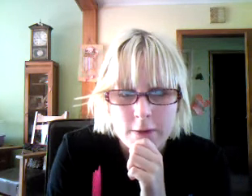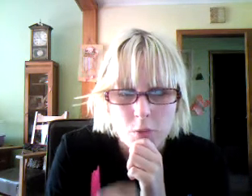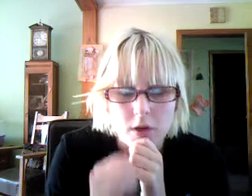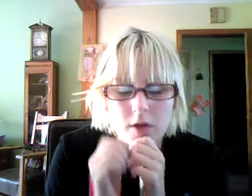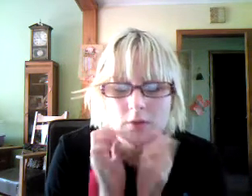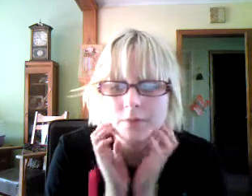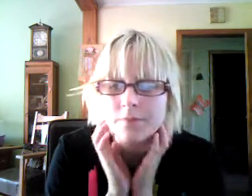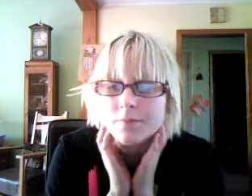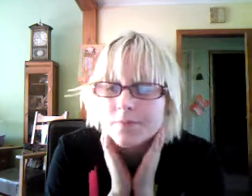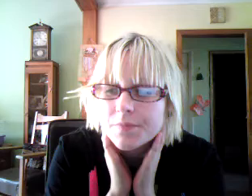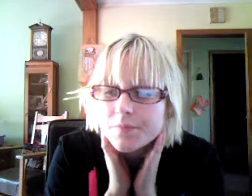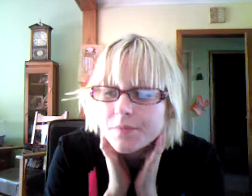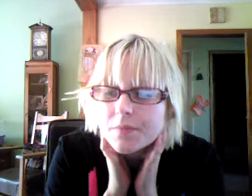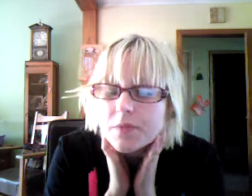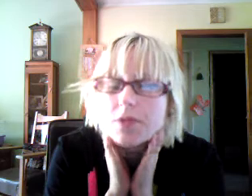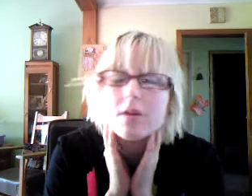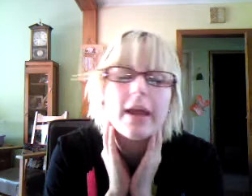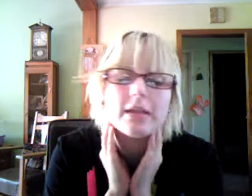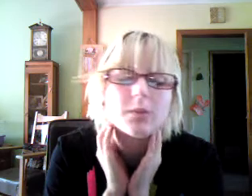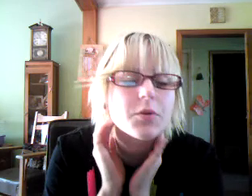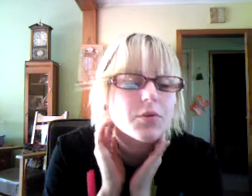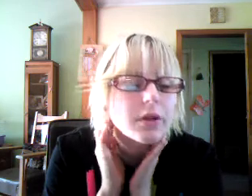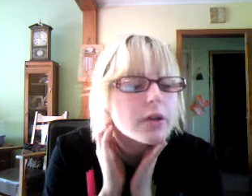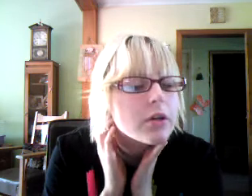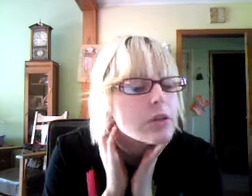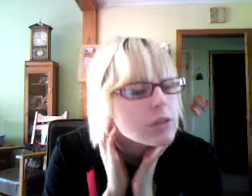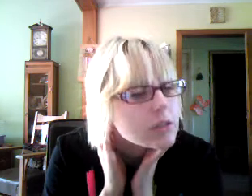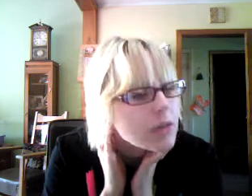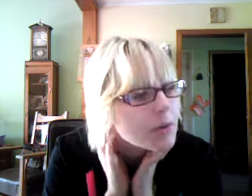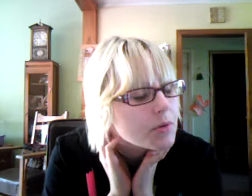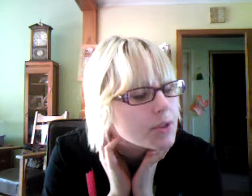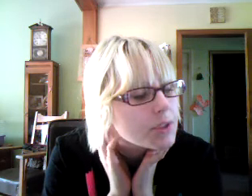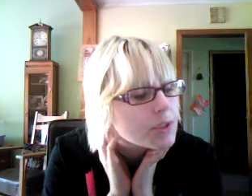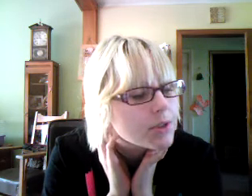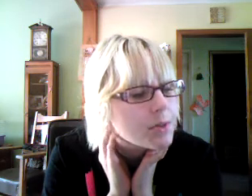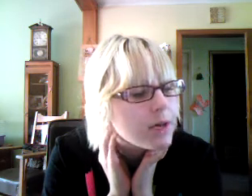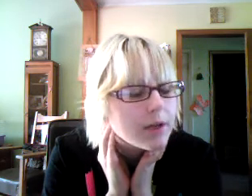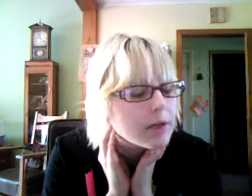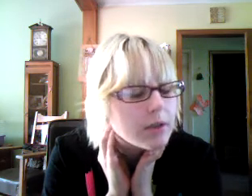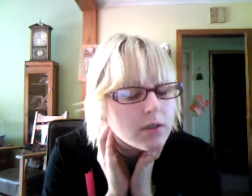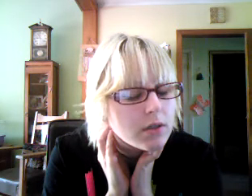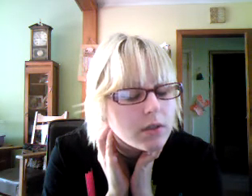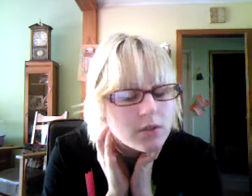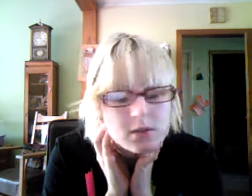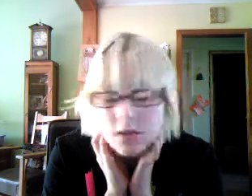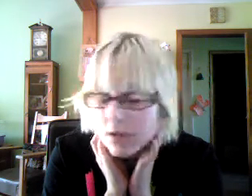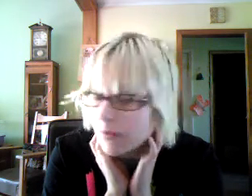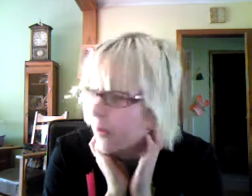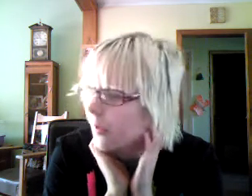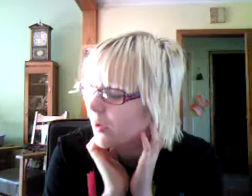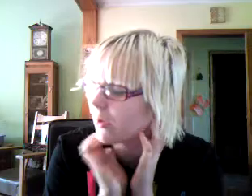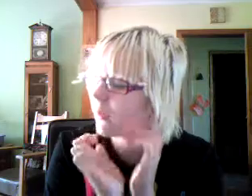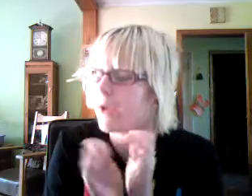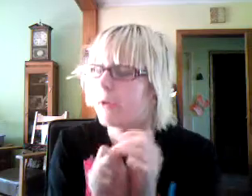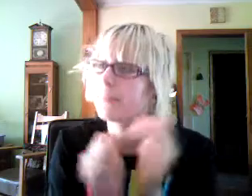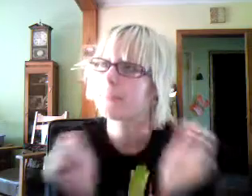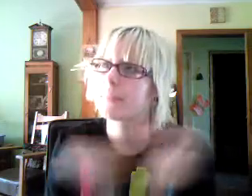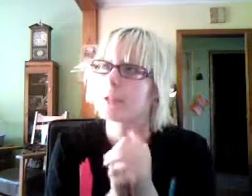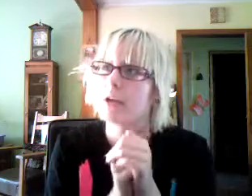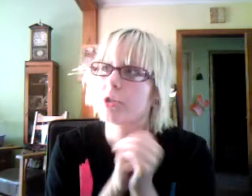Well, oh, I had something really good to say about this, too, but I, I don't remember. Okay, I'll